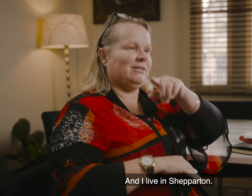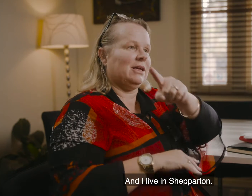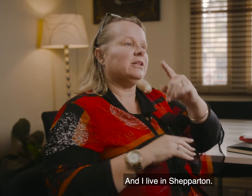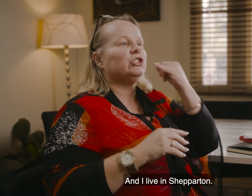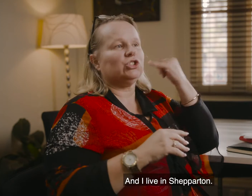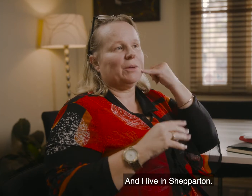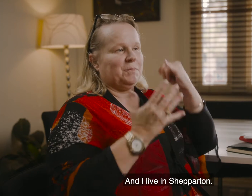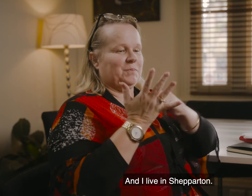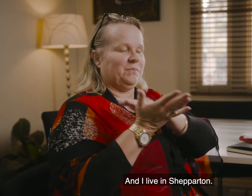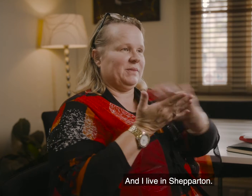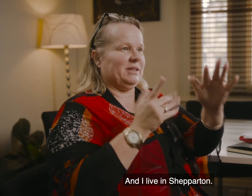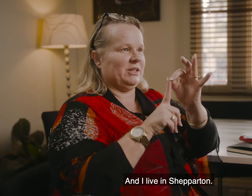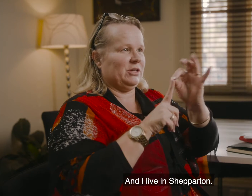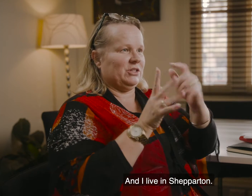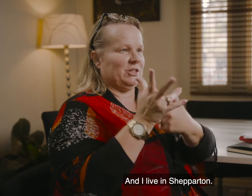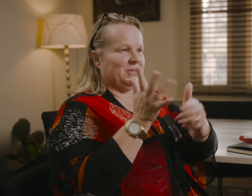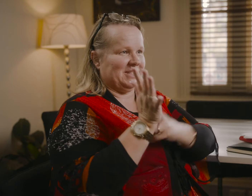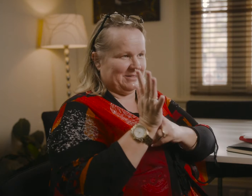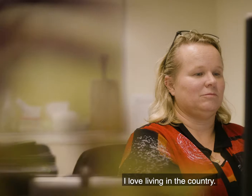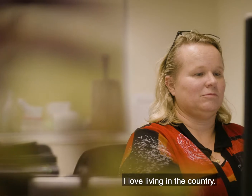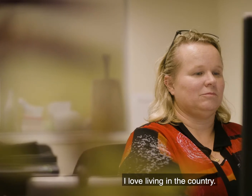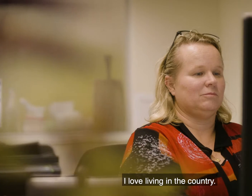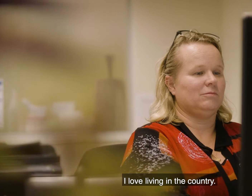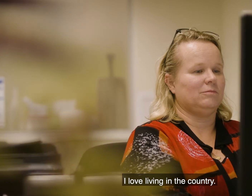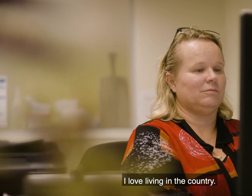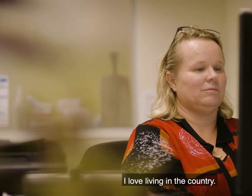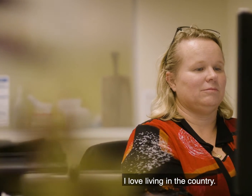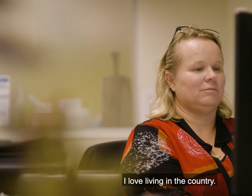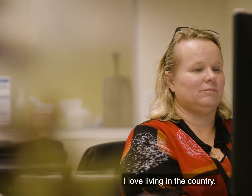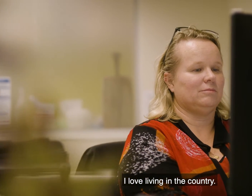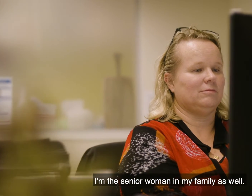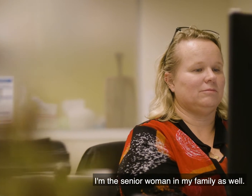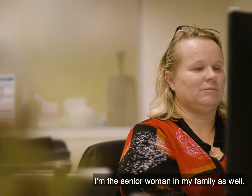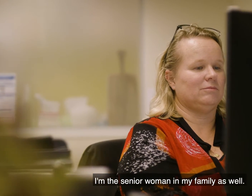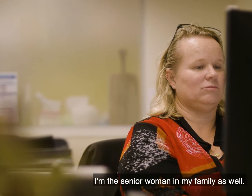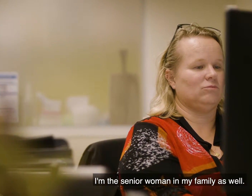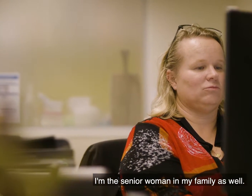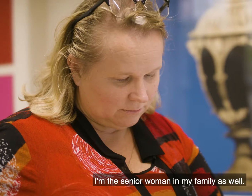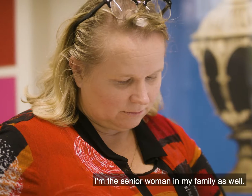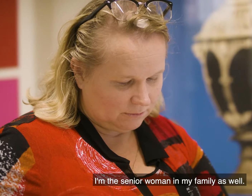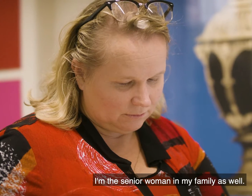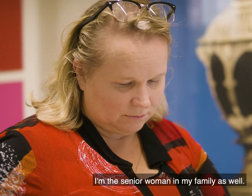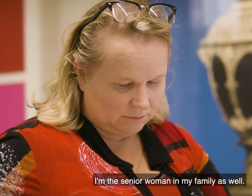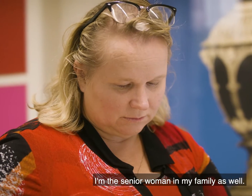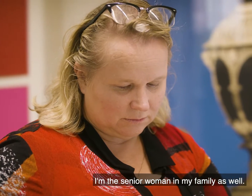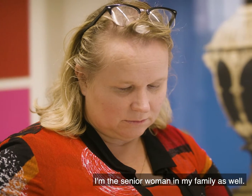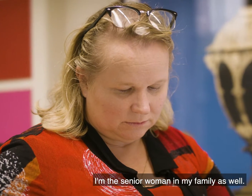And I live in Shepparton. I love living in the country. I'm the senior woman in my family as well.